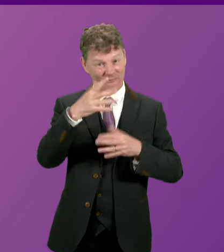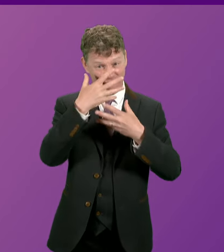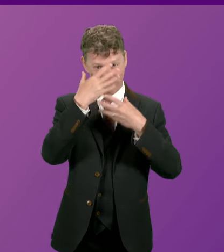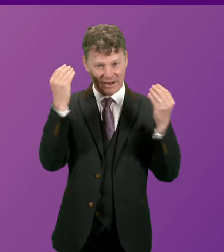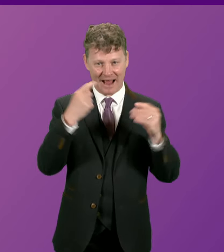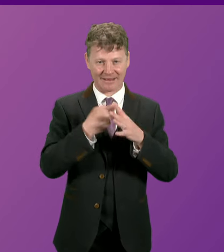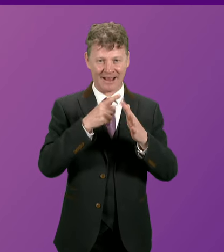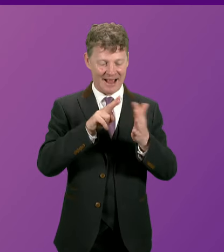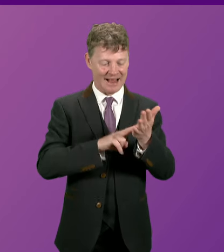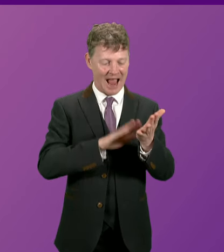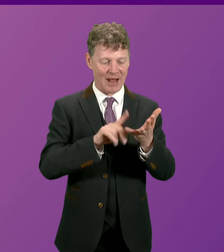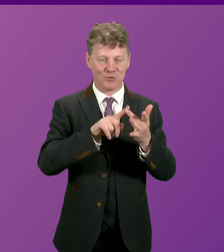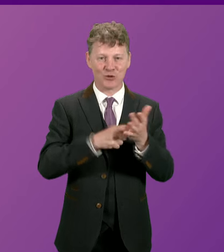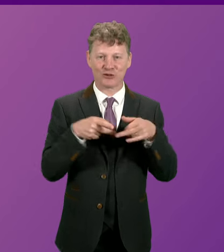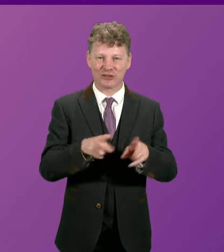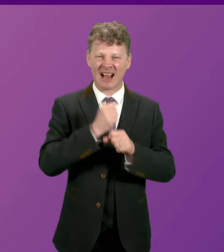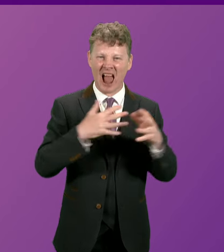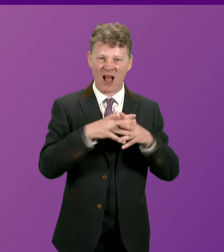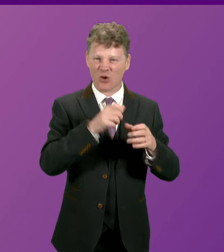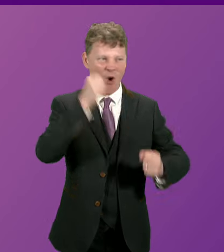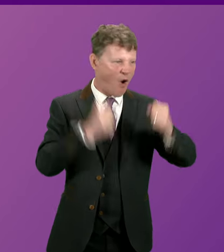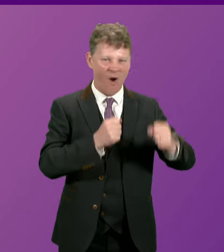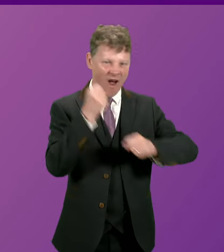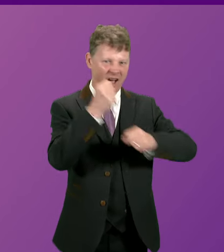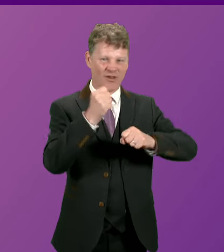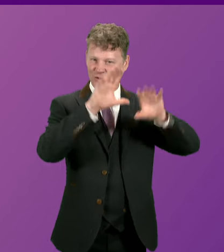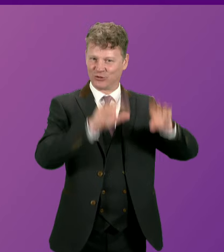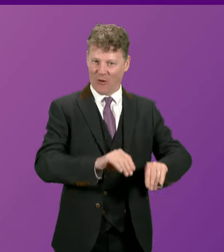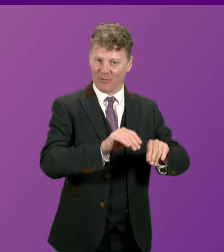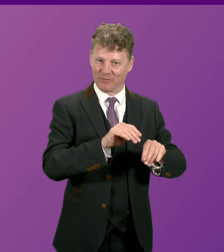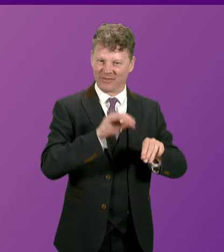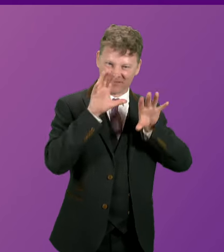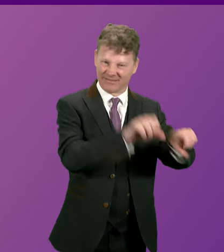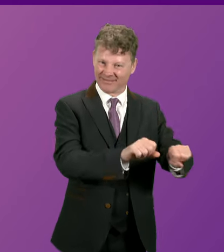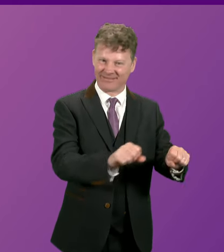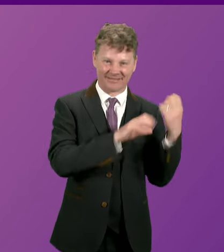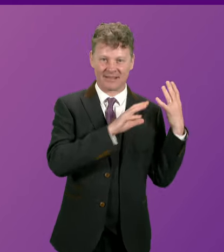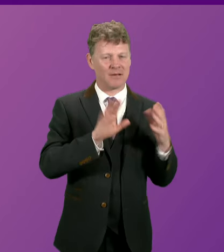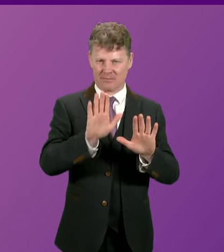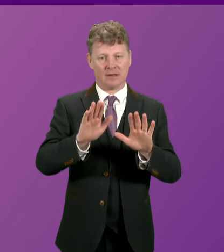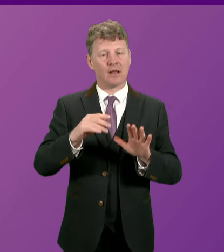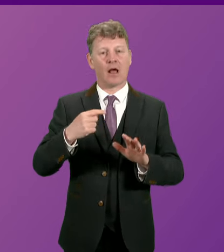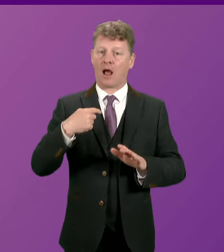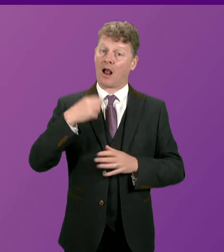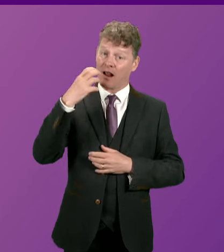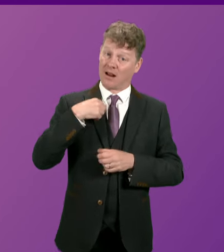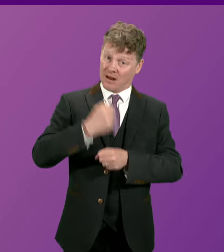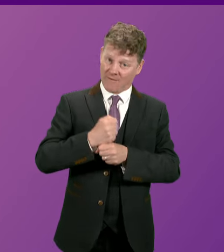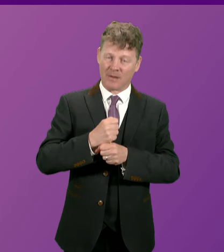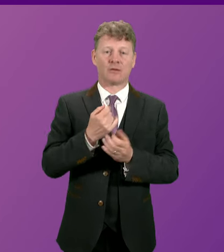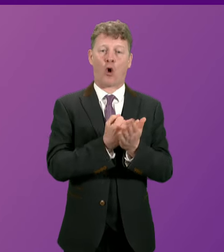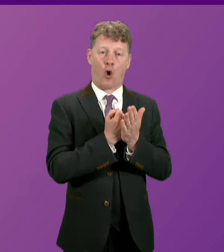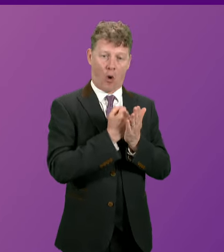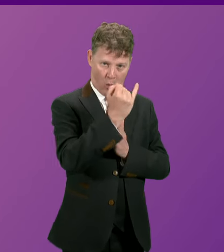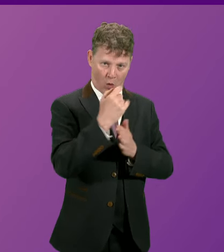Kenmure Street for example. But let me say from a government perspective we stand absolutely steadfast in our opposition to the Rwanda